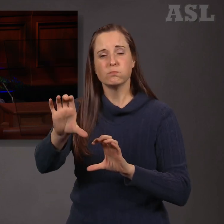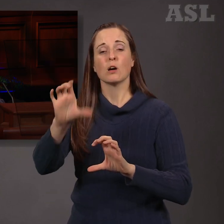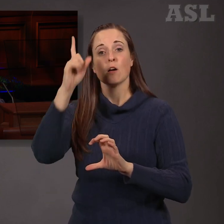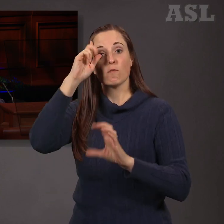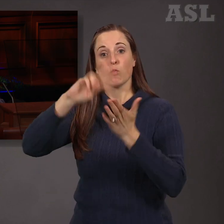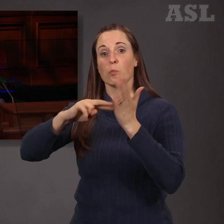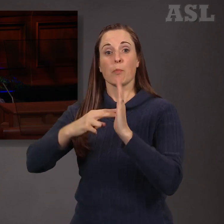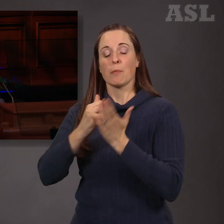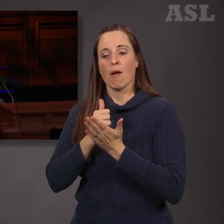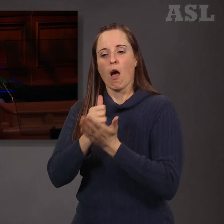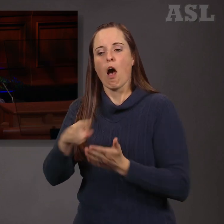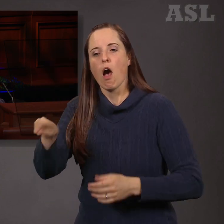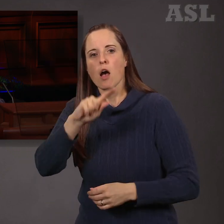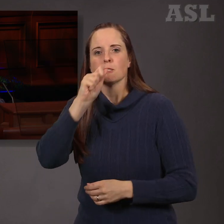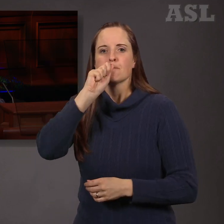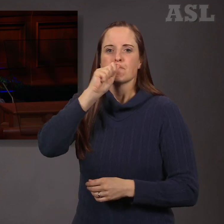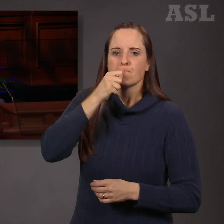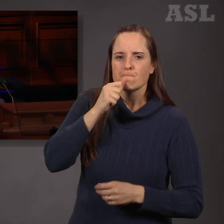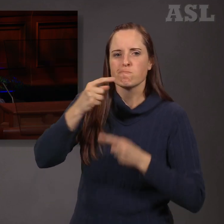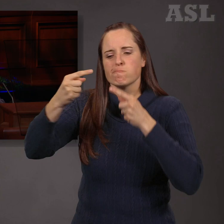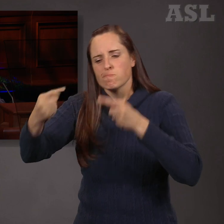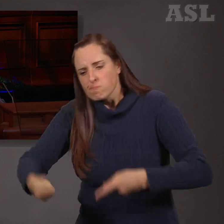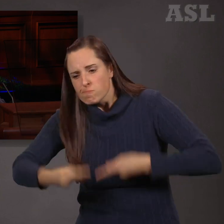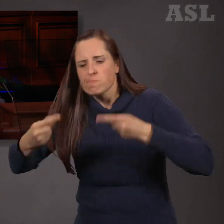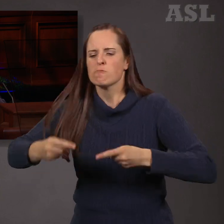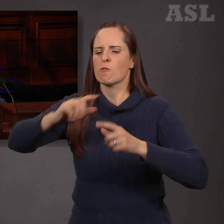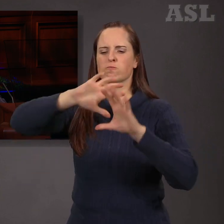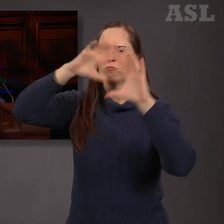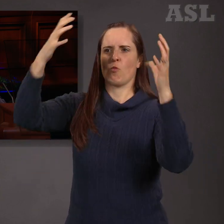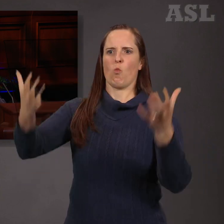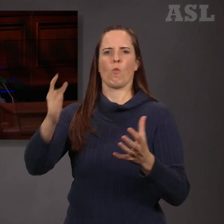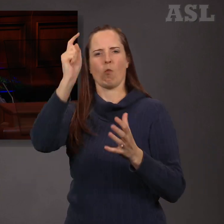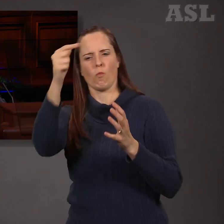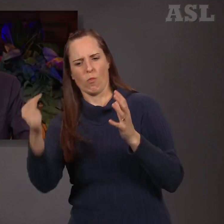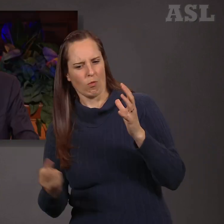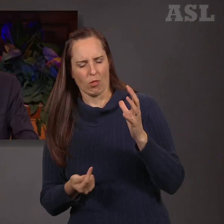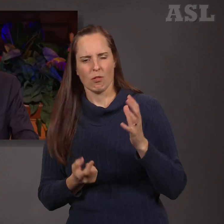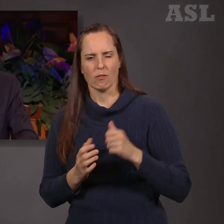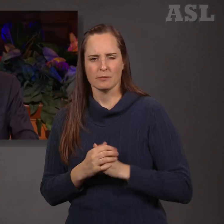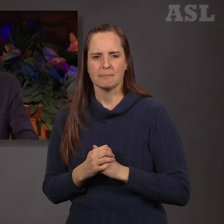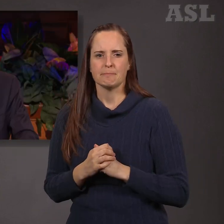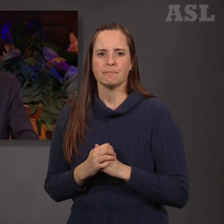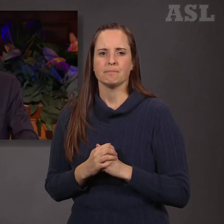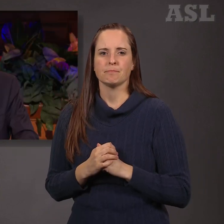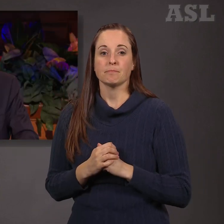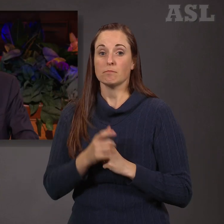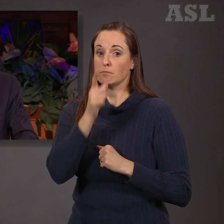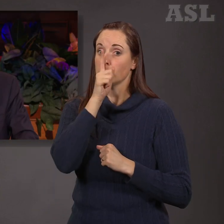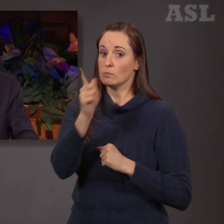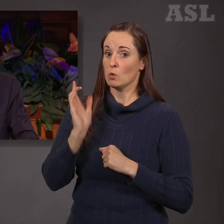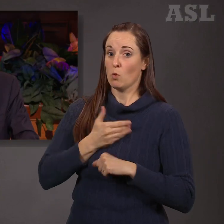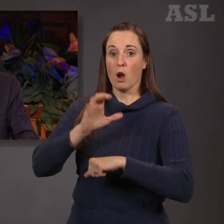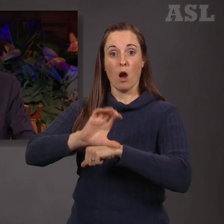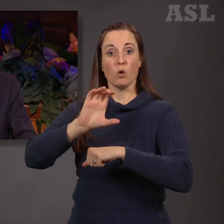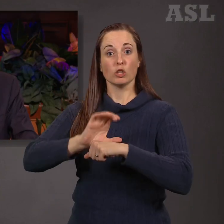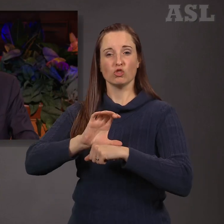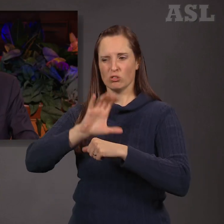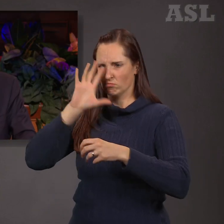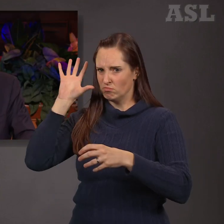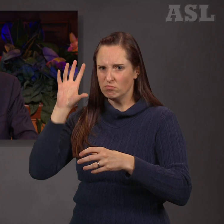and other services throughout the world. Despite all that our Church does